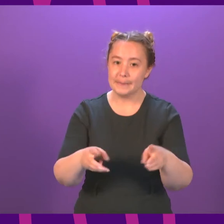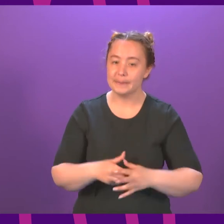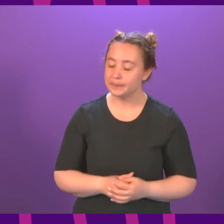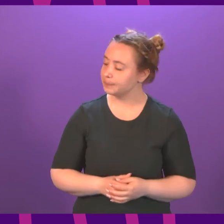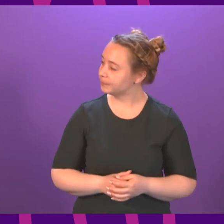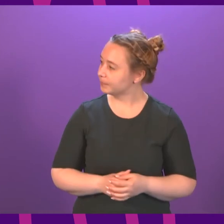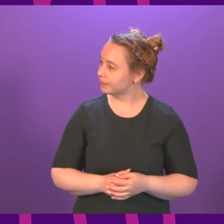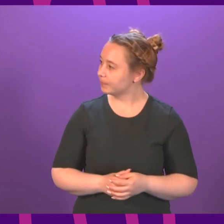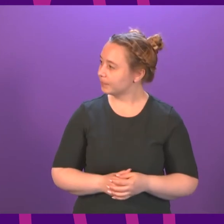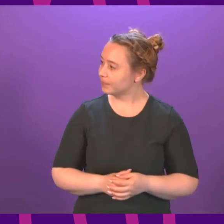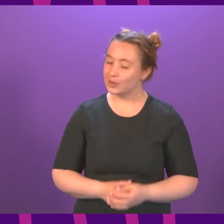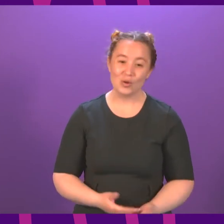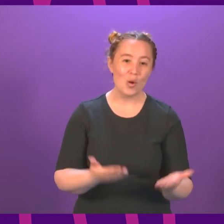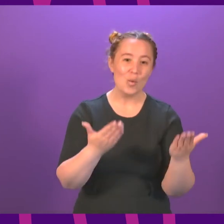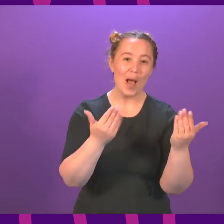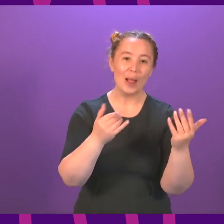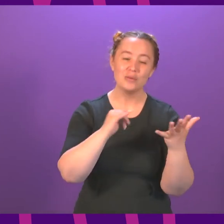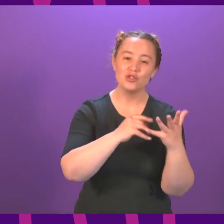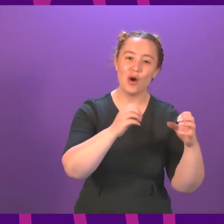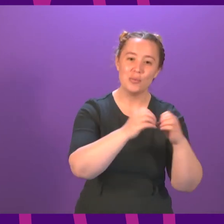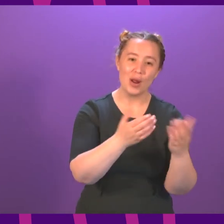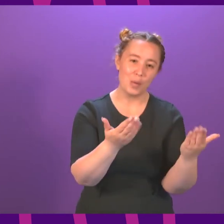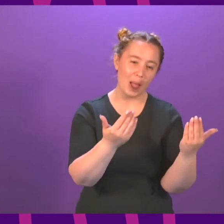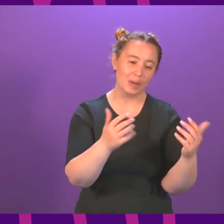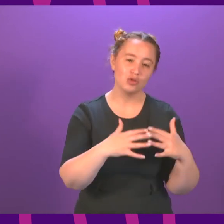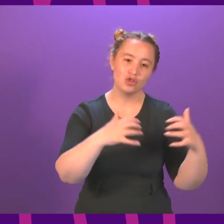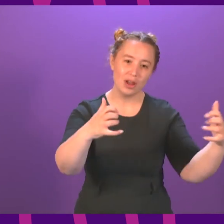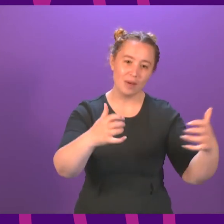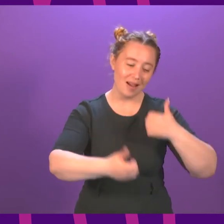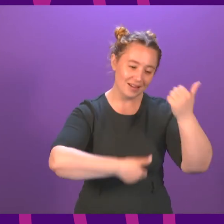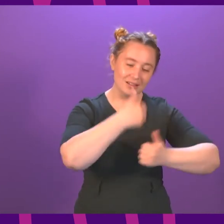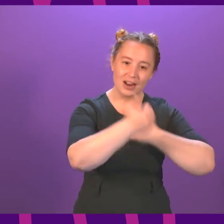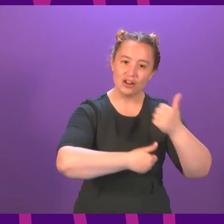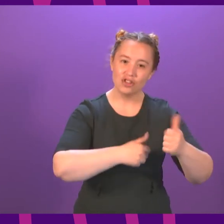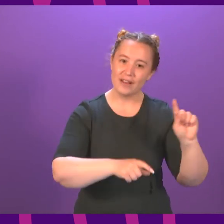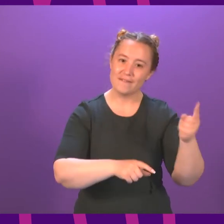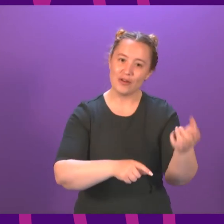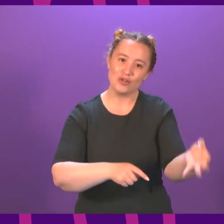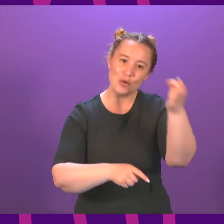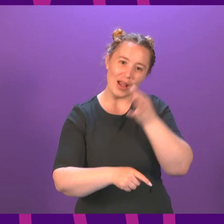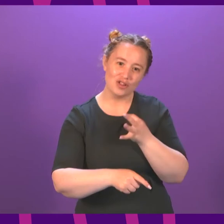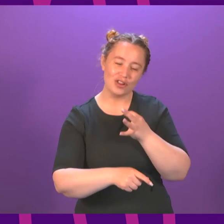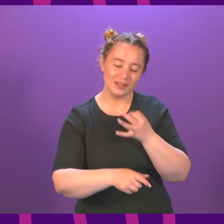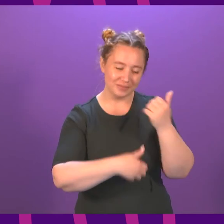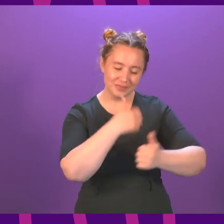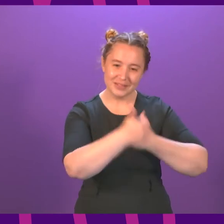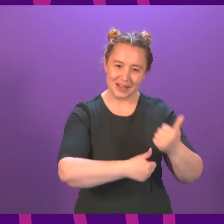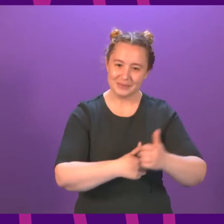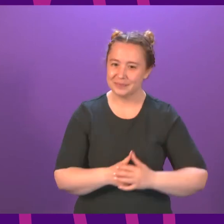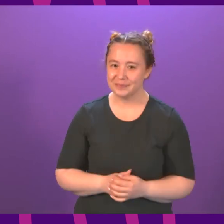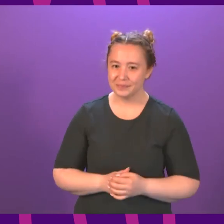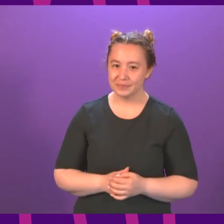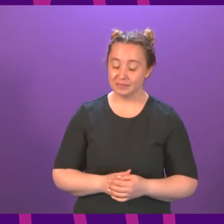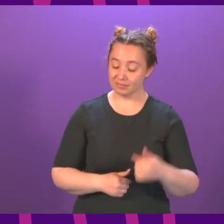Can I take the opportunity to welcome Siobhan Brown to the Chamber and congratulate her on her first question? We have been